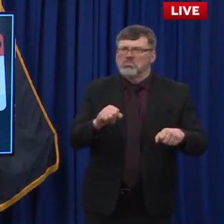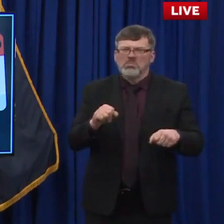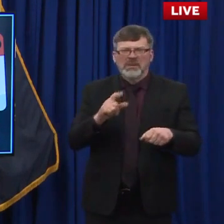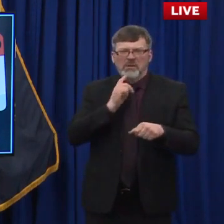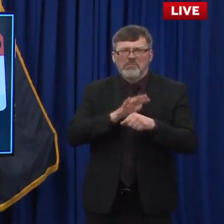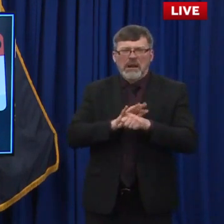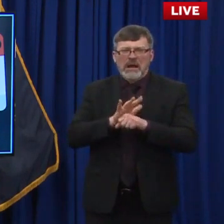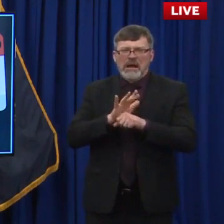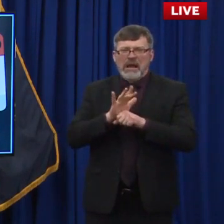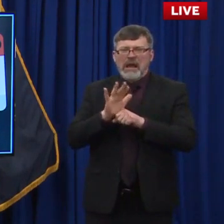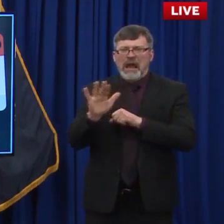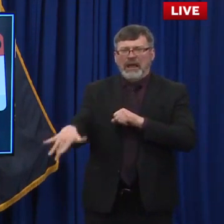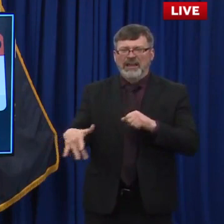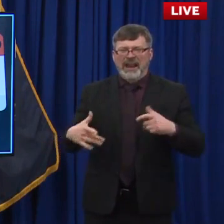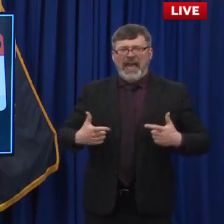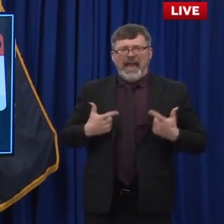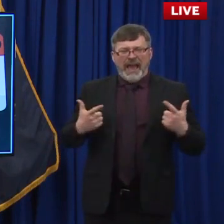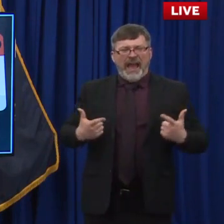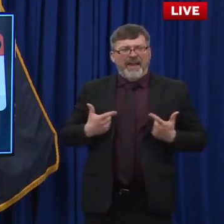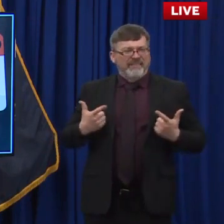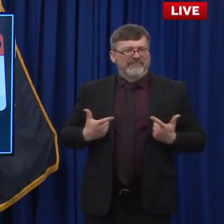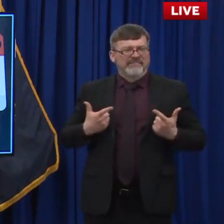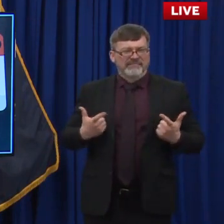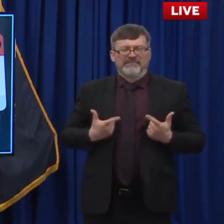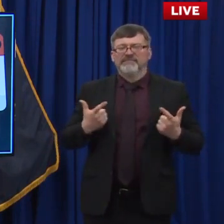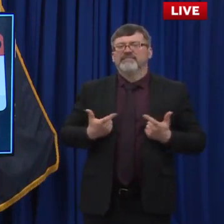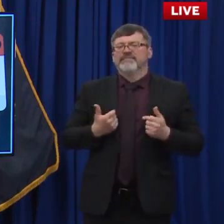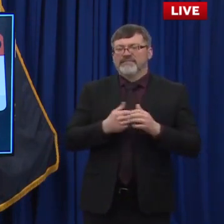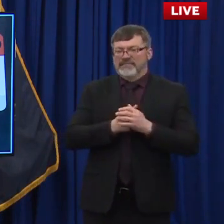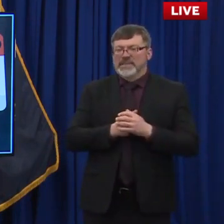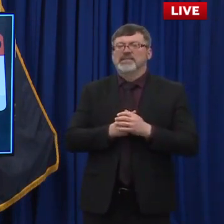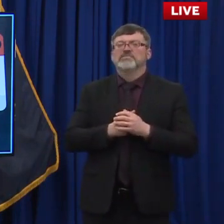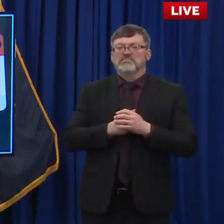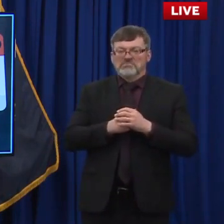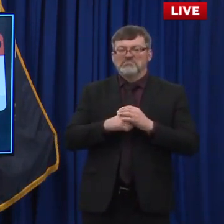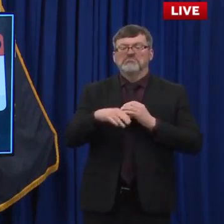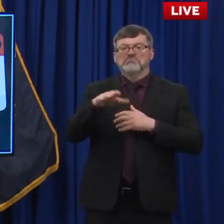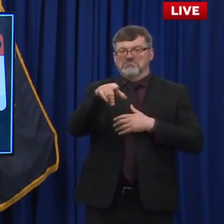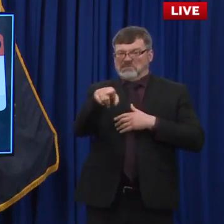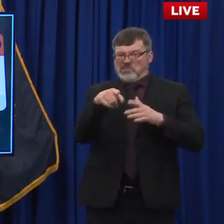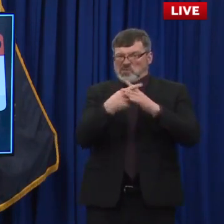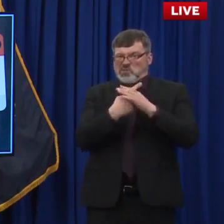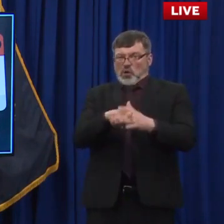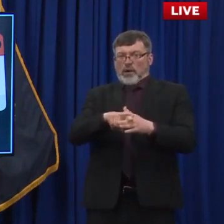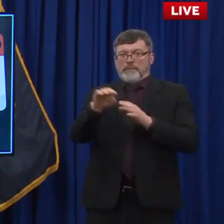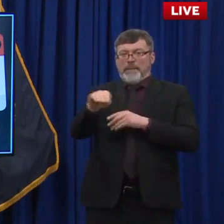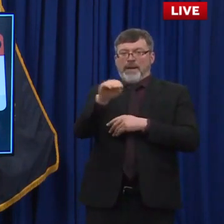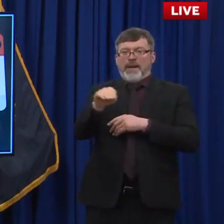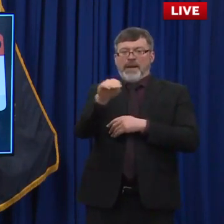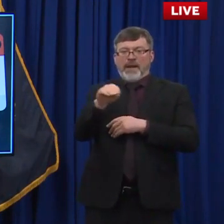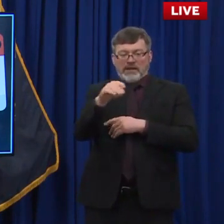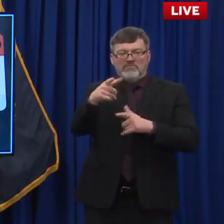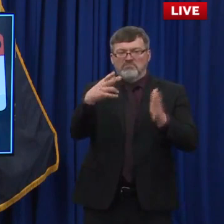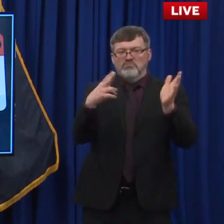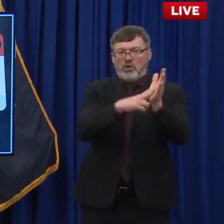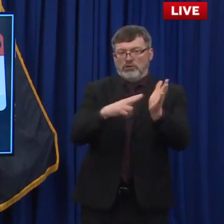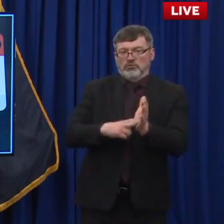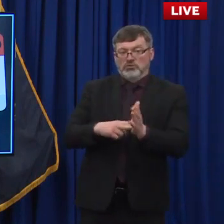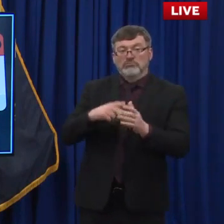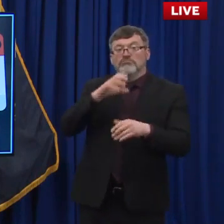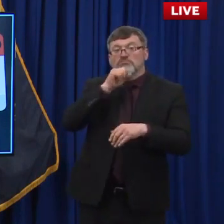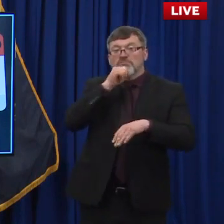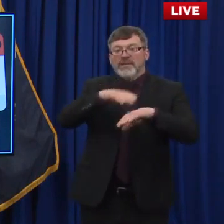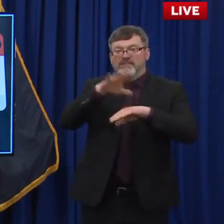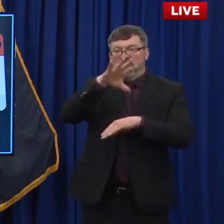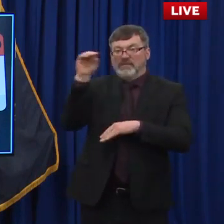everyone, but it does start this Monday and available for anyone who is looking for that appointment. And then as more vaccine becomes